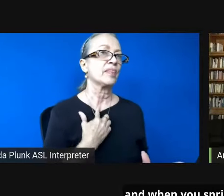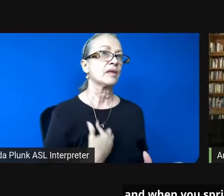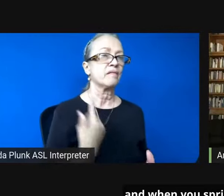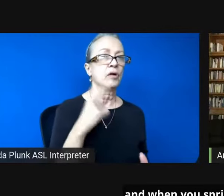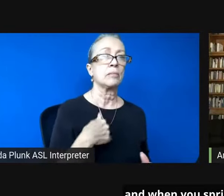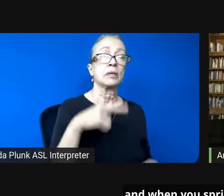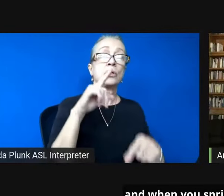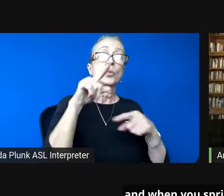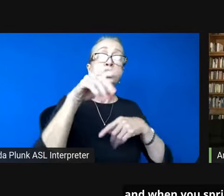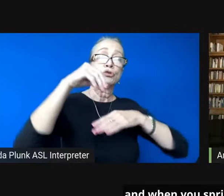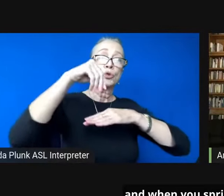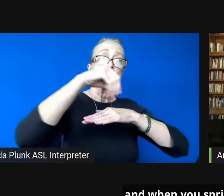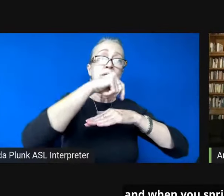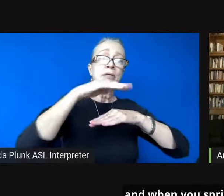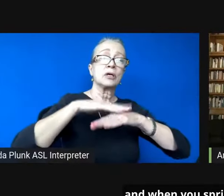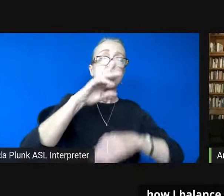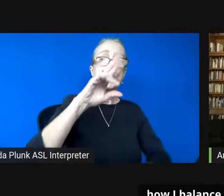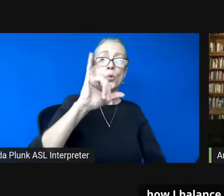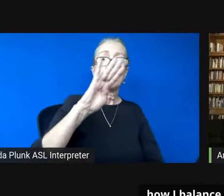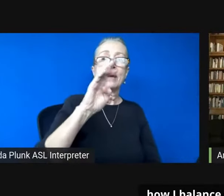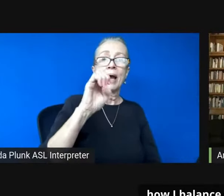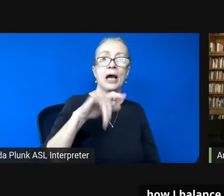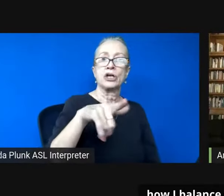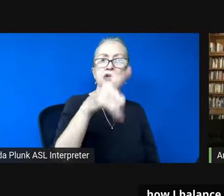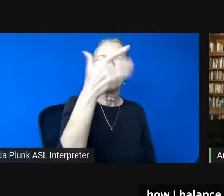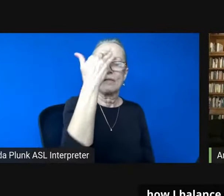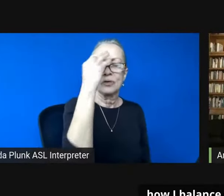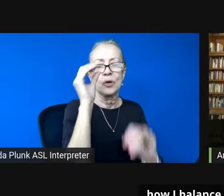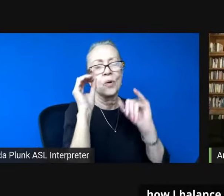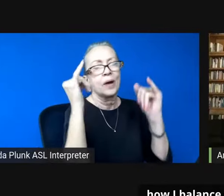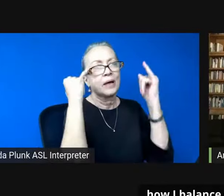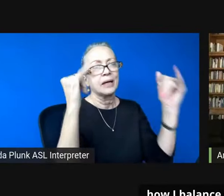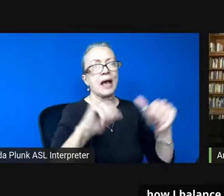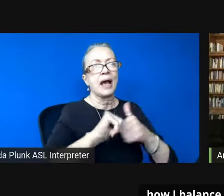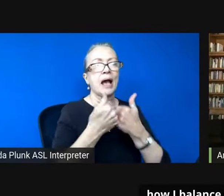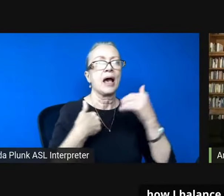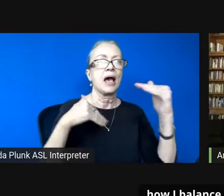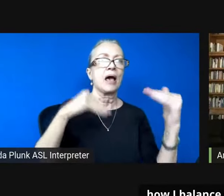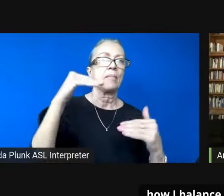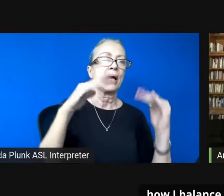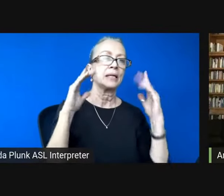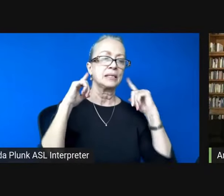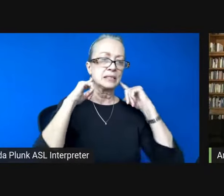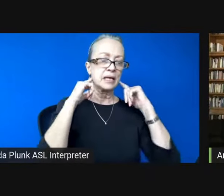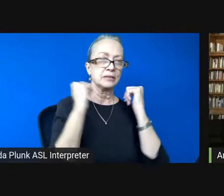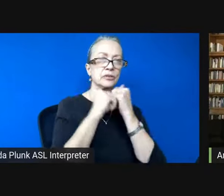me on ribeye you have no idea how i balance silence with thunder in crystal